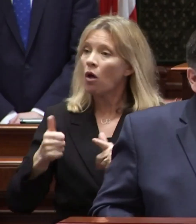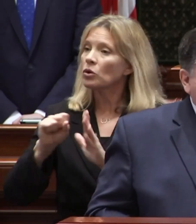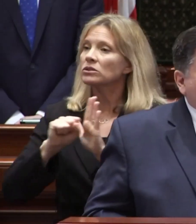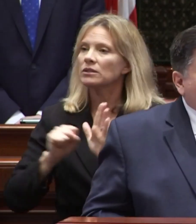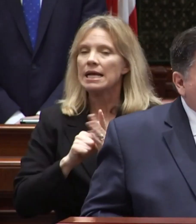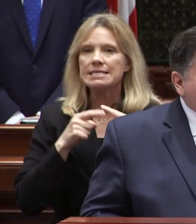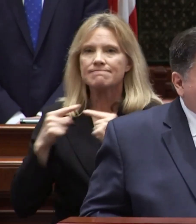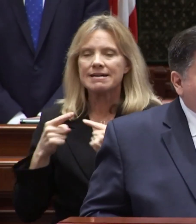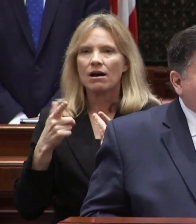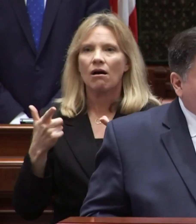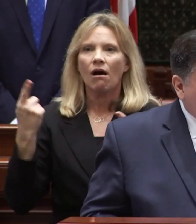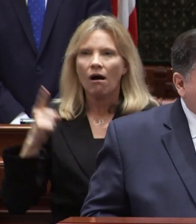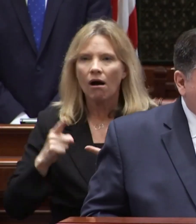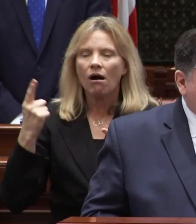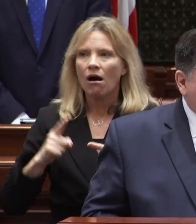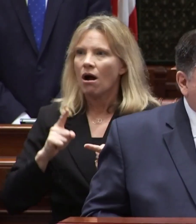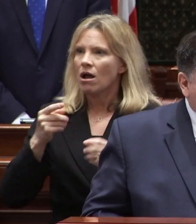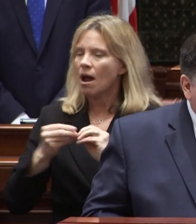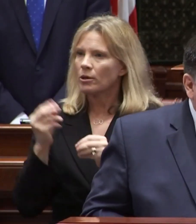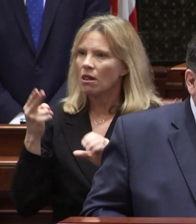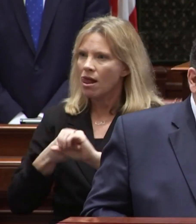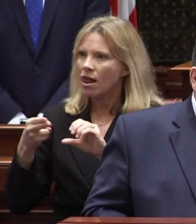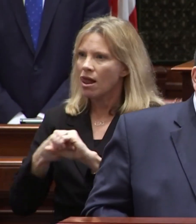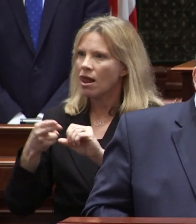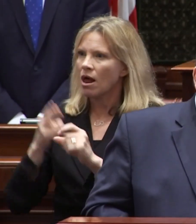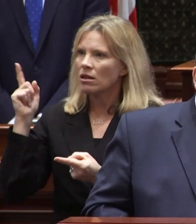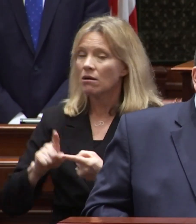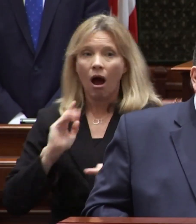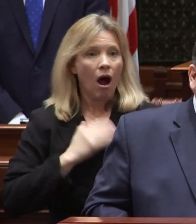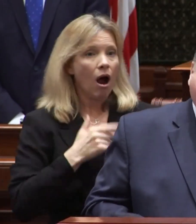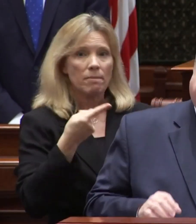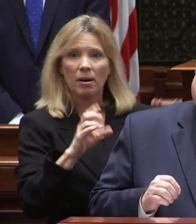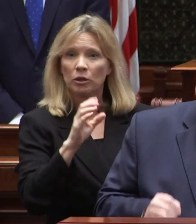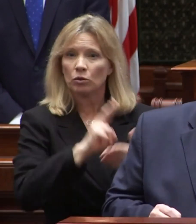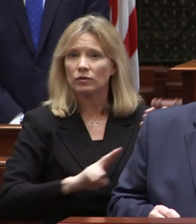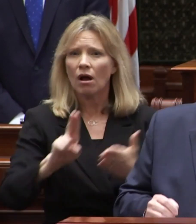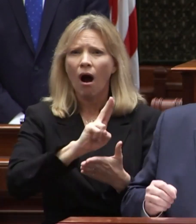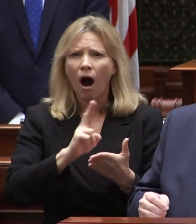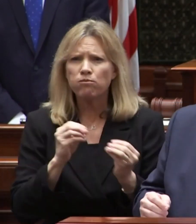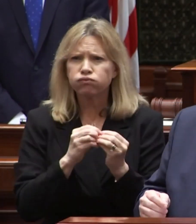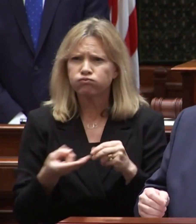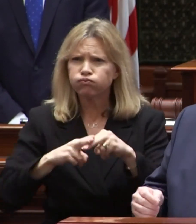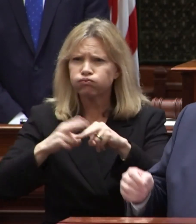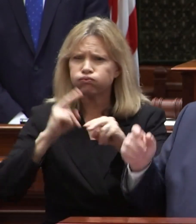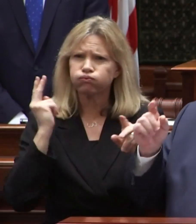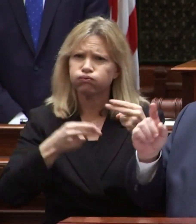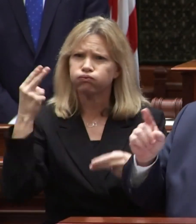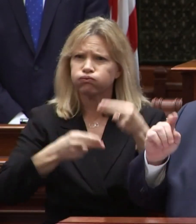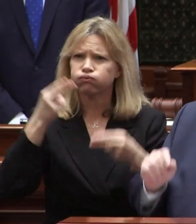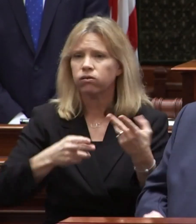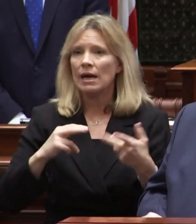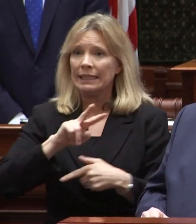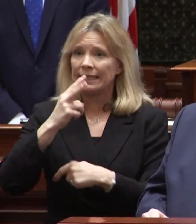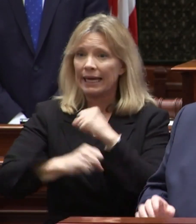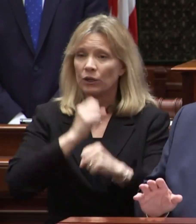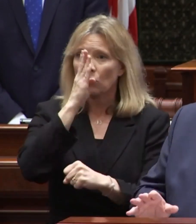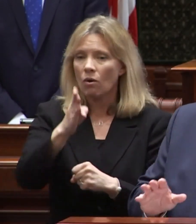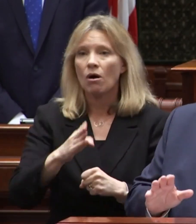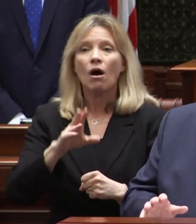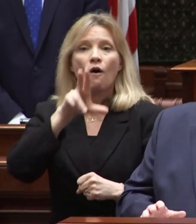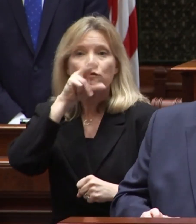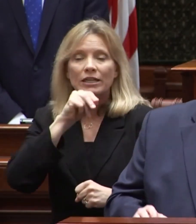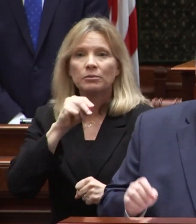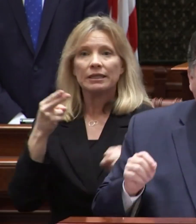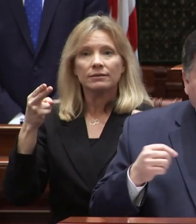other states battle dwindling enrollment numbers our public universities are seeing extraordinary growth for the second year in a row